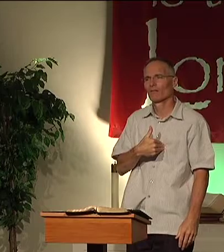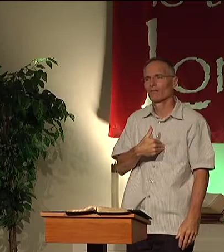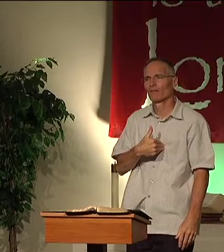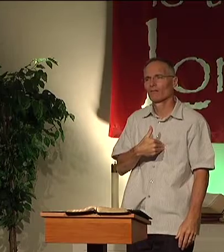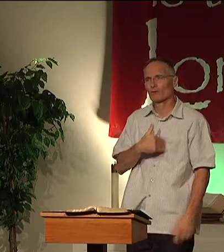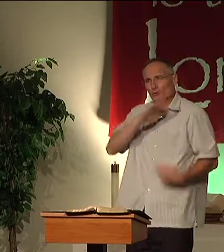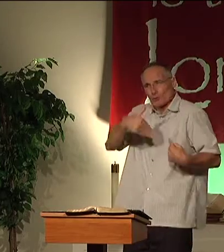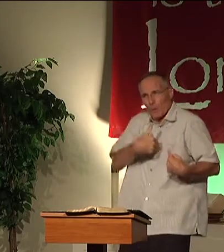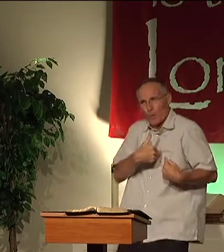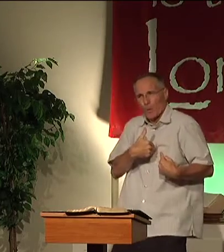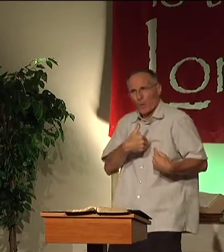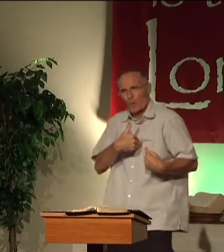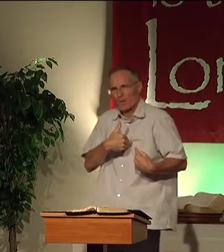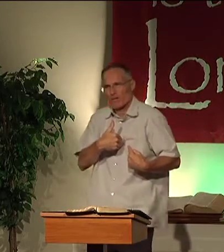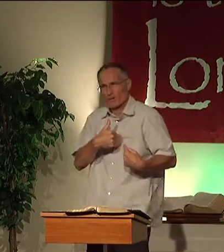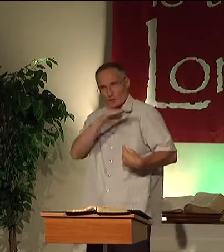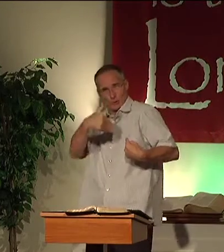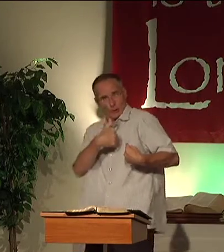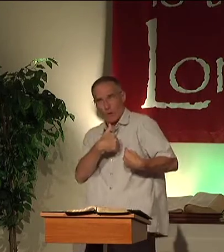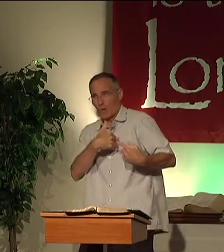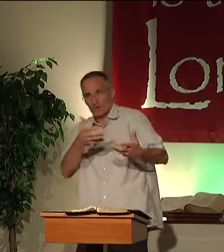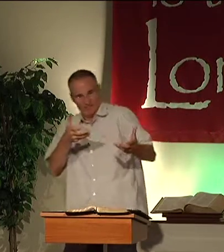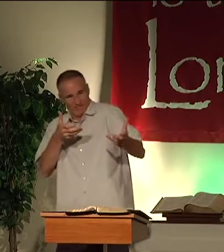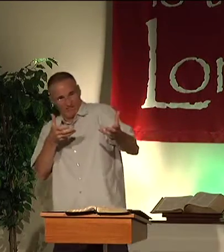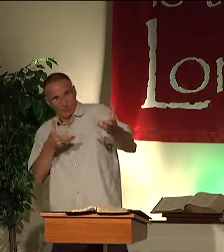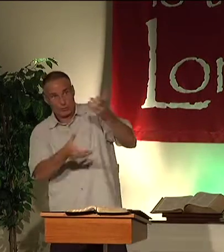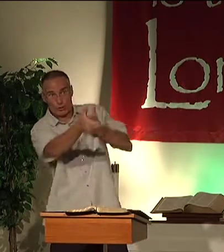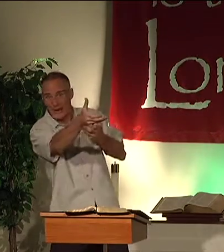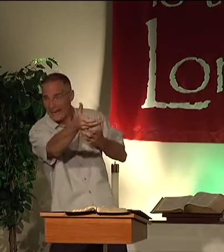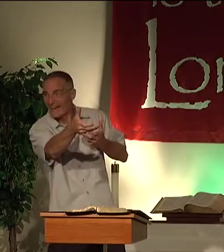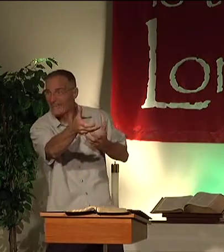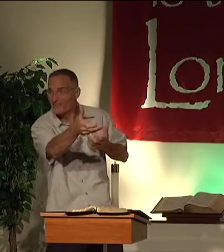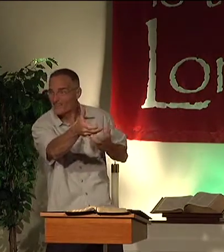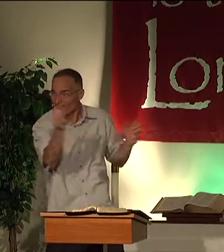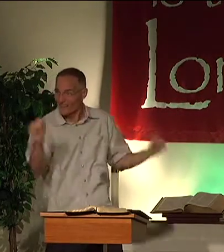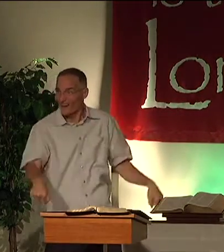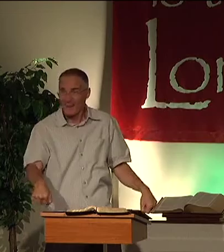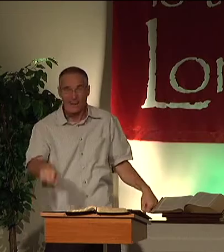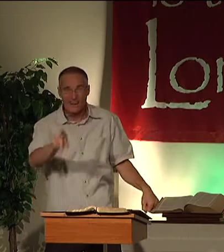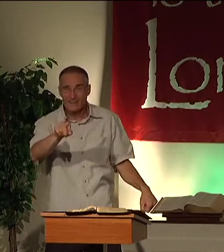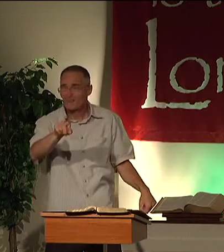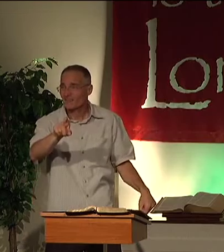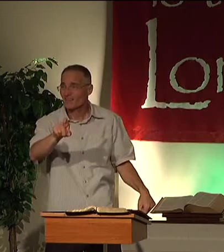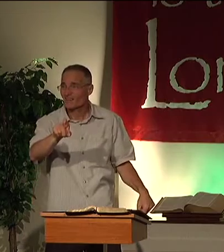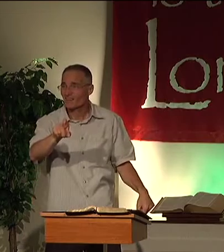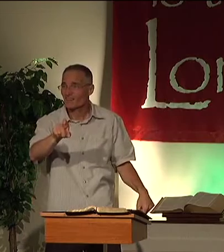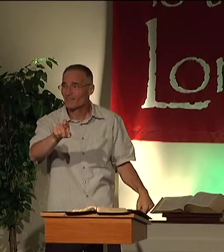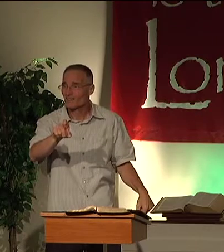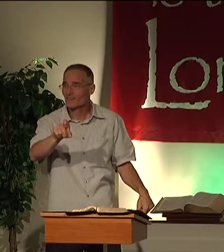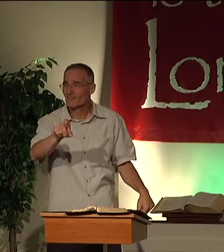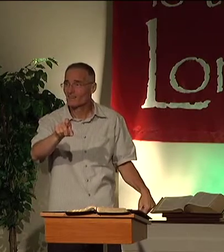soul. His soul. Your soul. Are you going to trade that in? Can you do that?